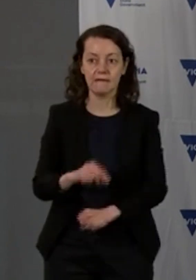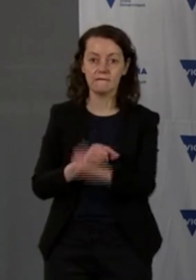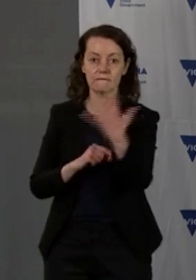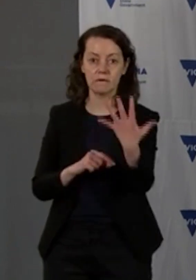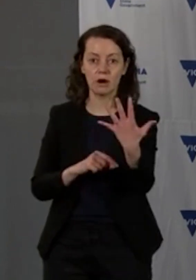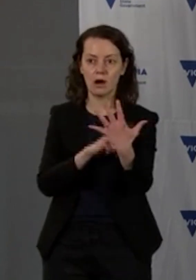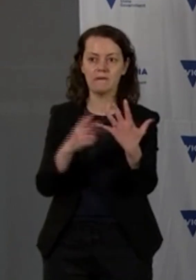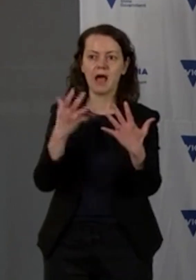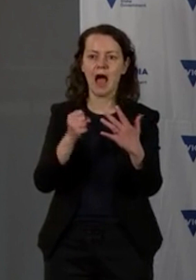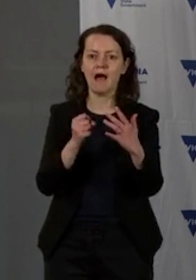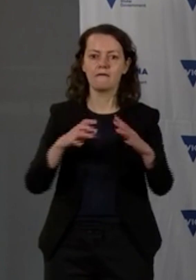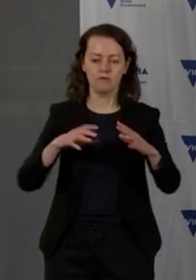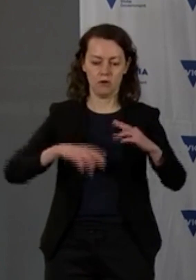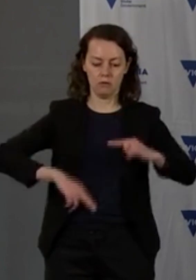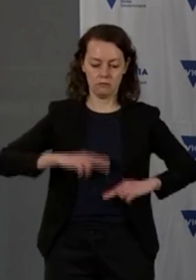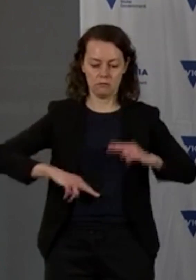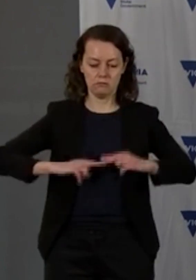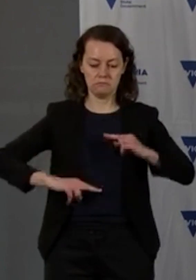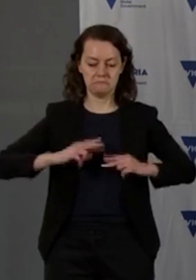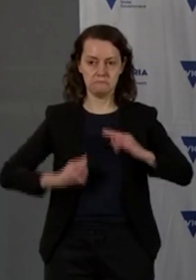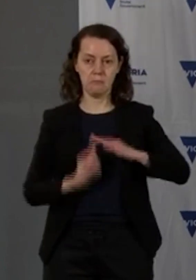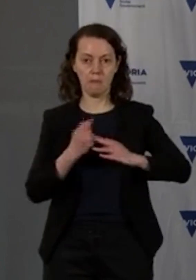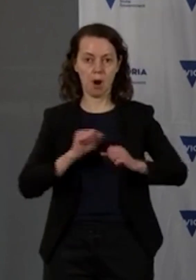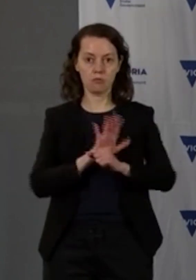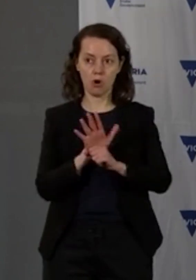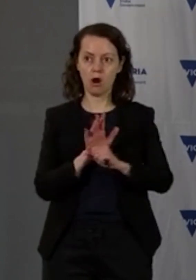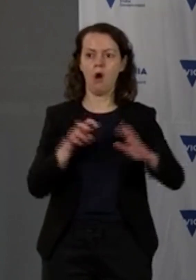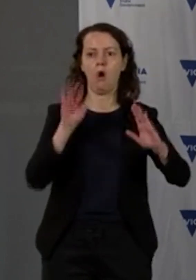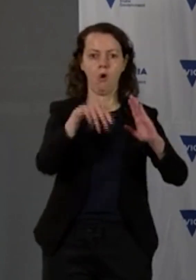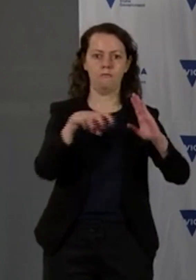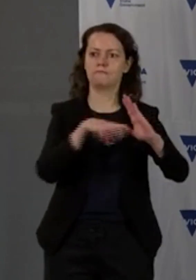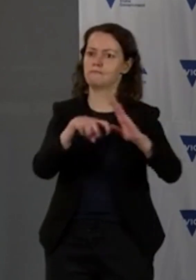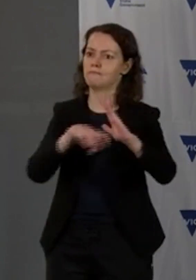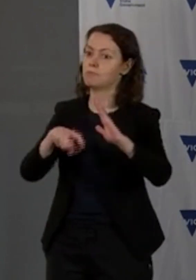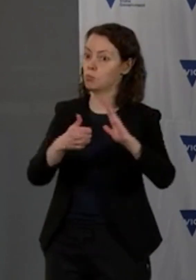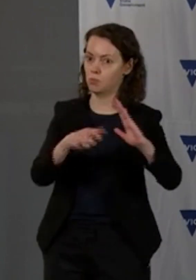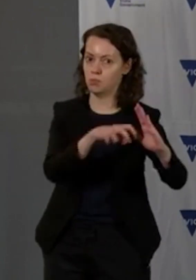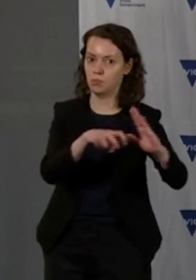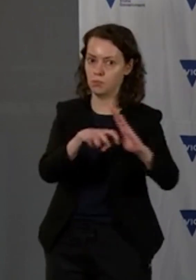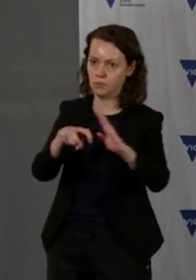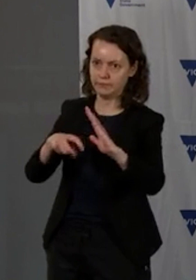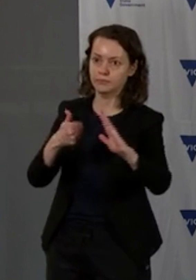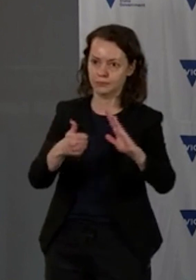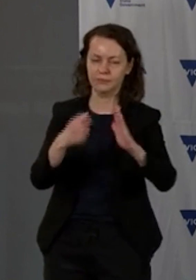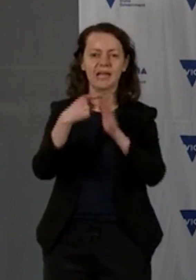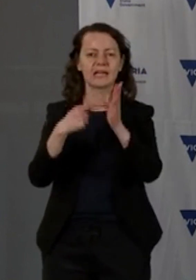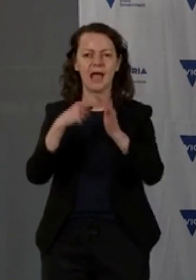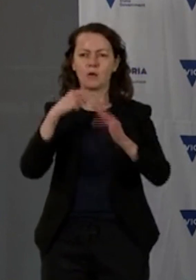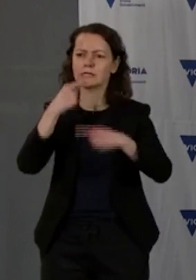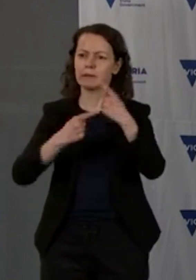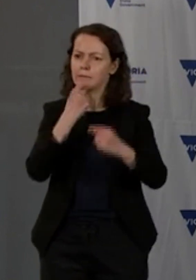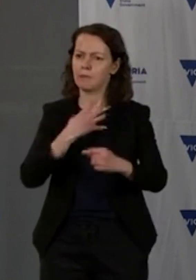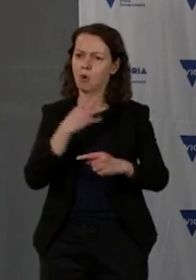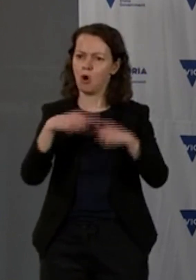of which were in quarantine for their entire infectious period. Kate will talk to those